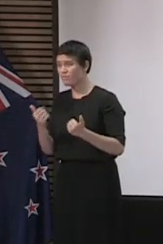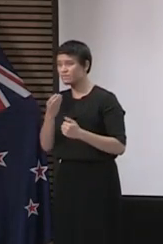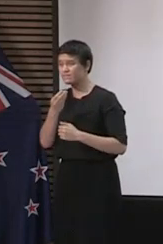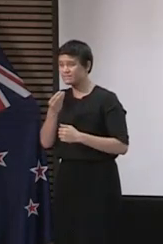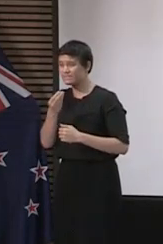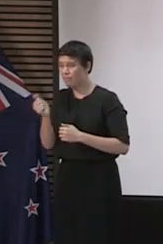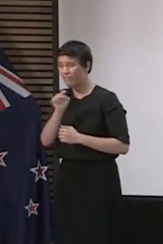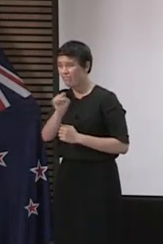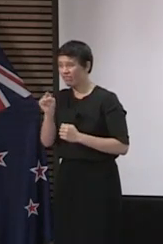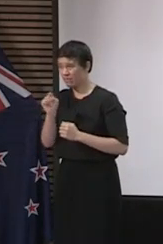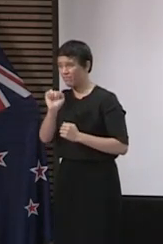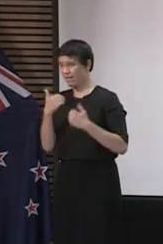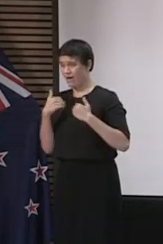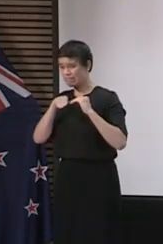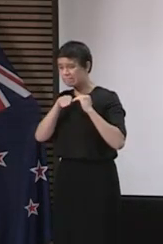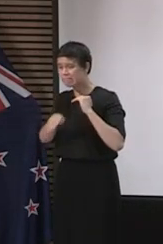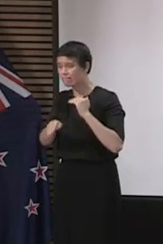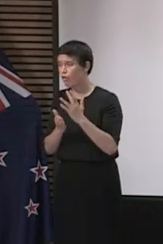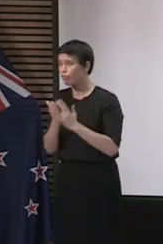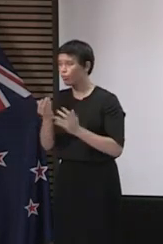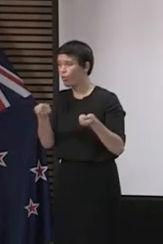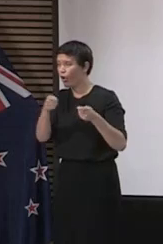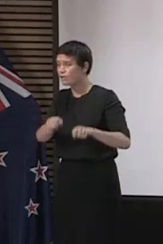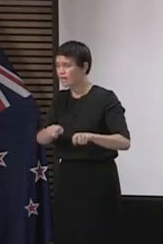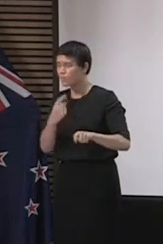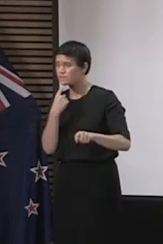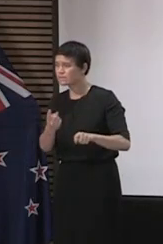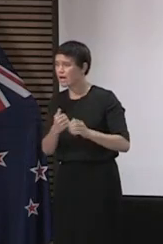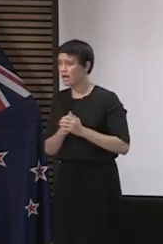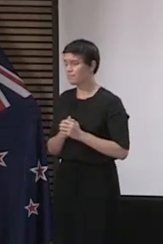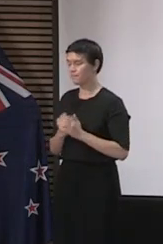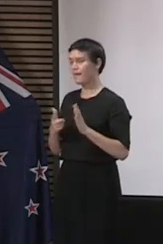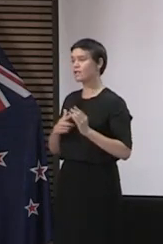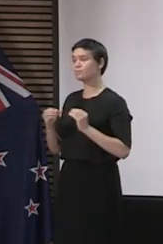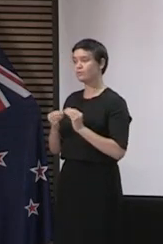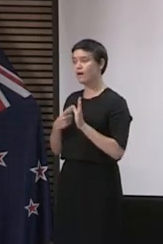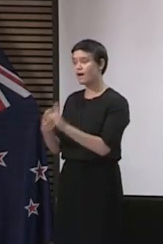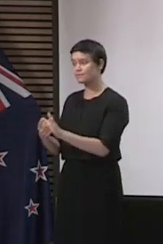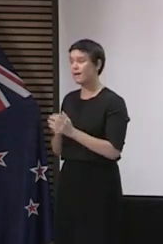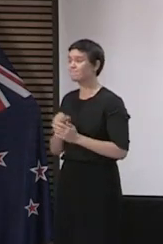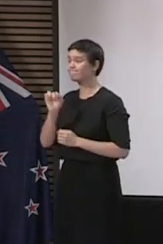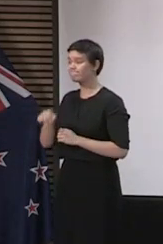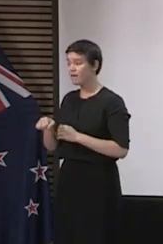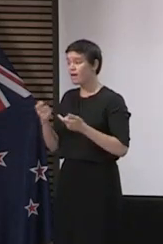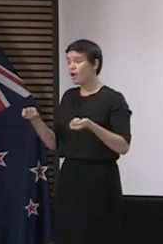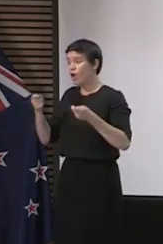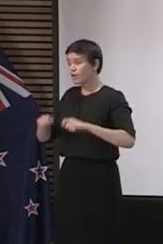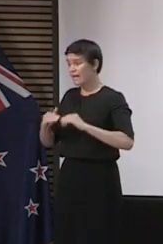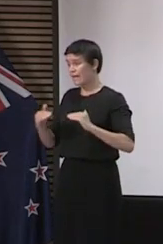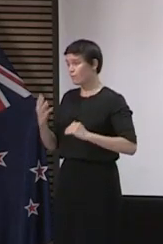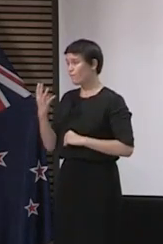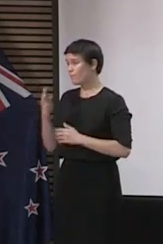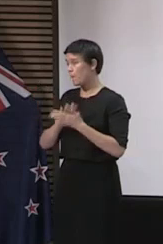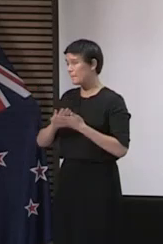Well, there's no doubt that some people's care has been delayed during Alert Level 4 and that includes delay in the